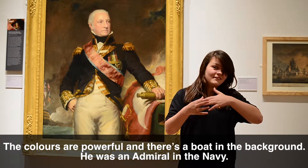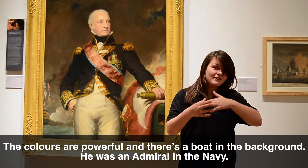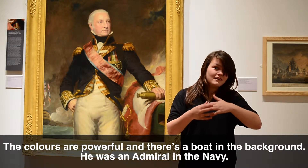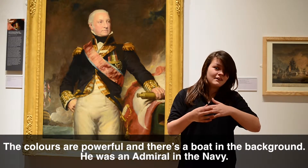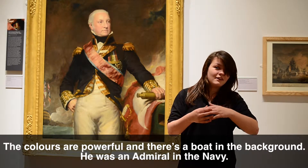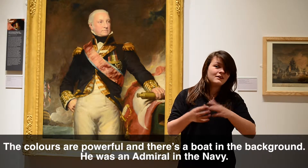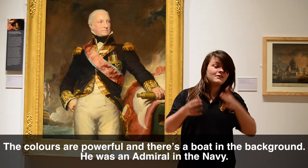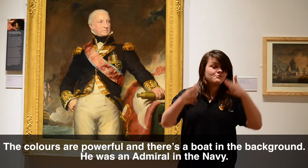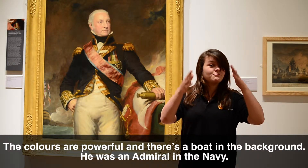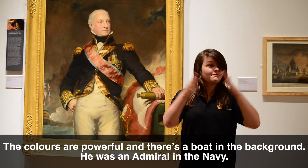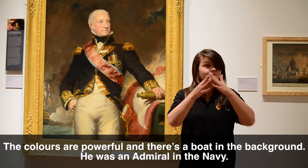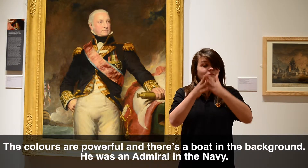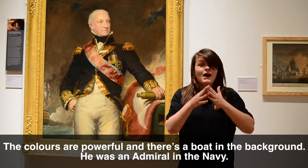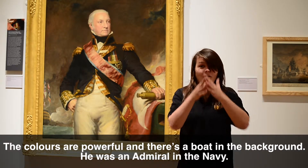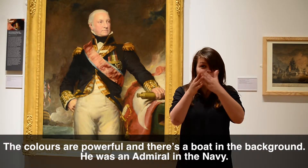He was an admiral in the navy.